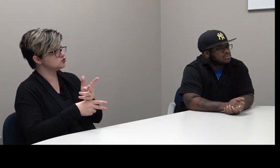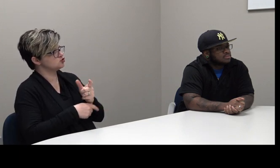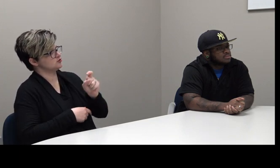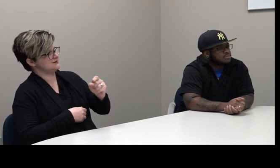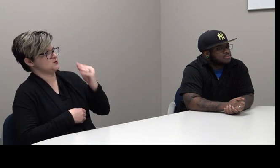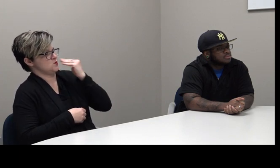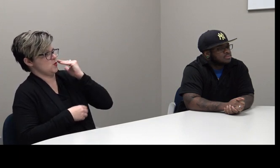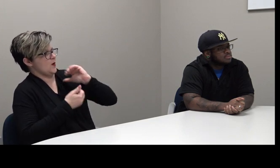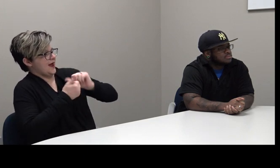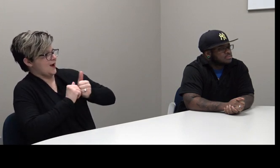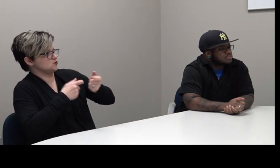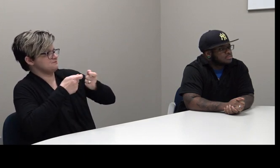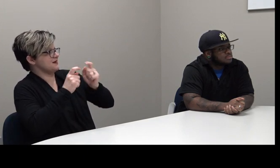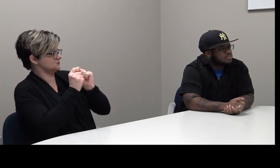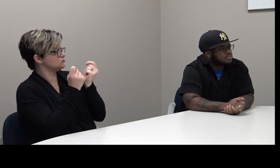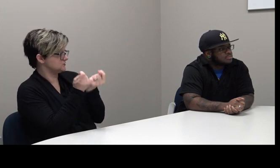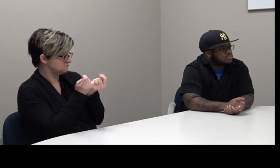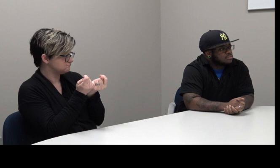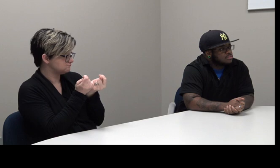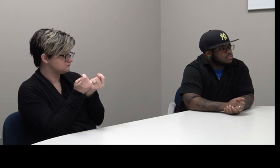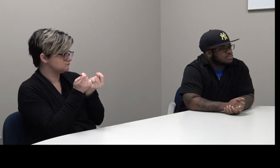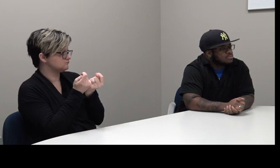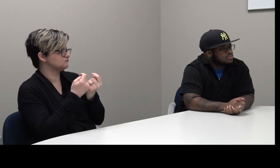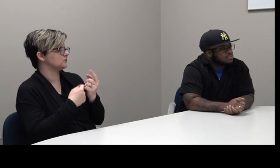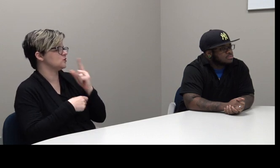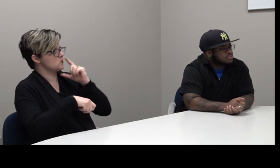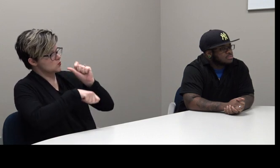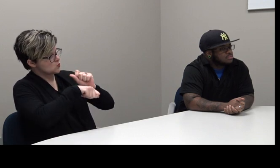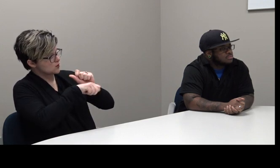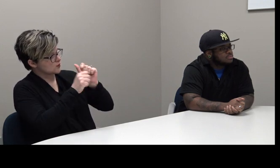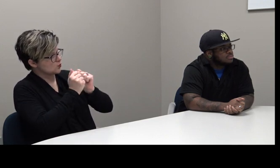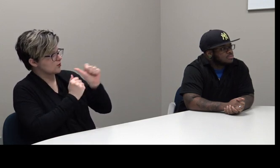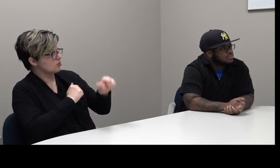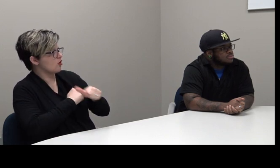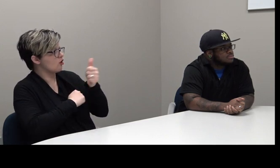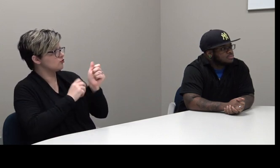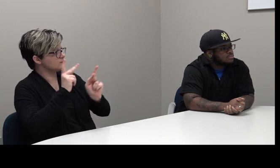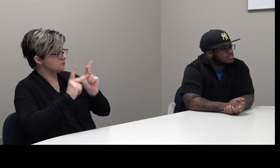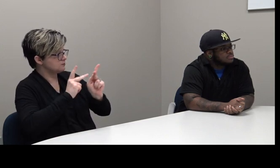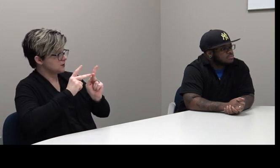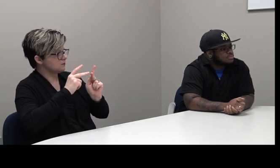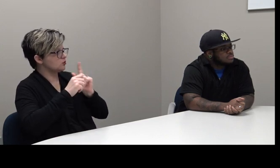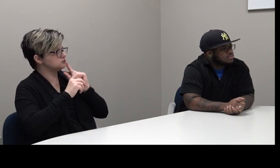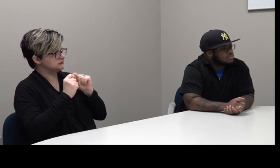to know how to manage a team, learning how to work with others beneath you.